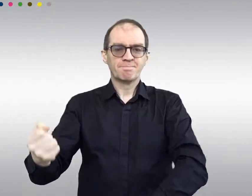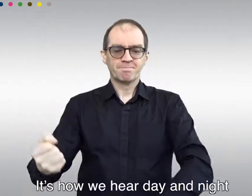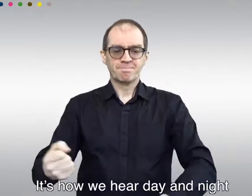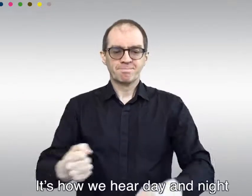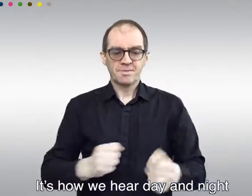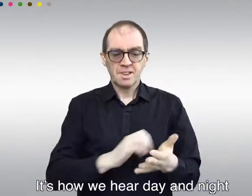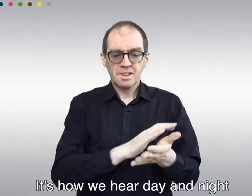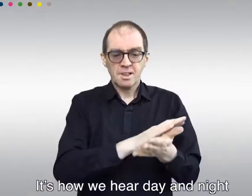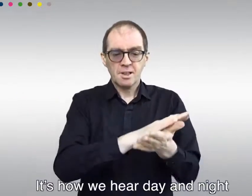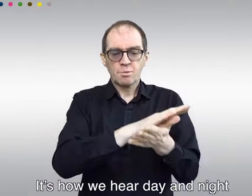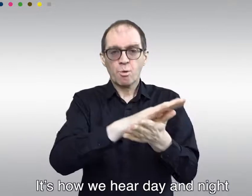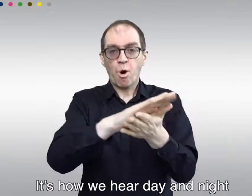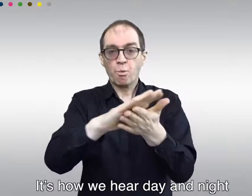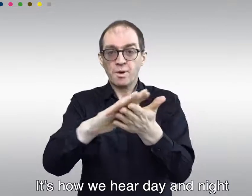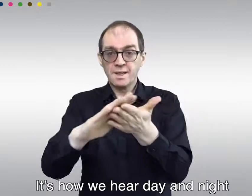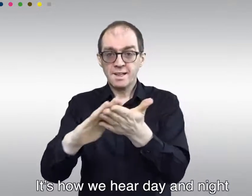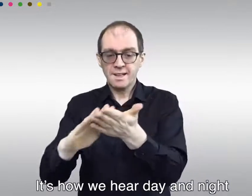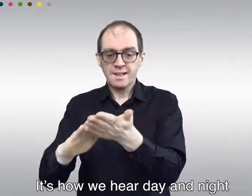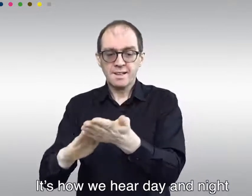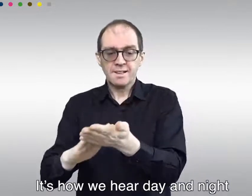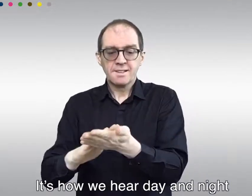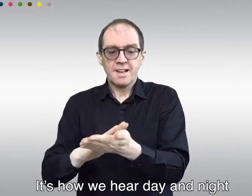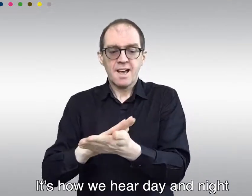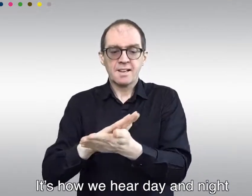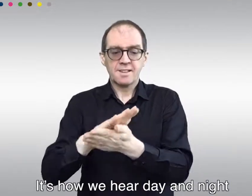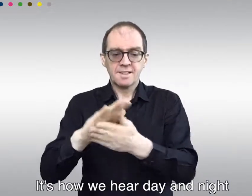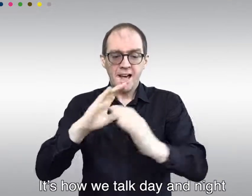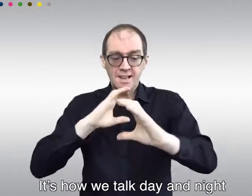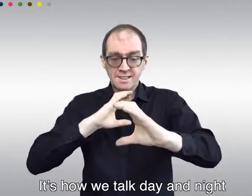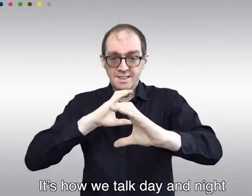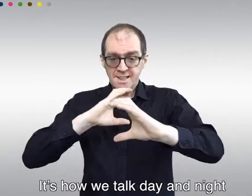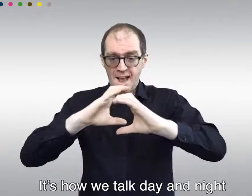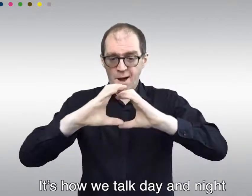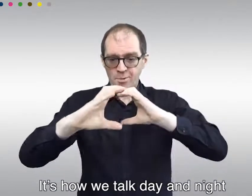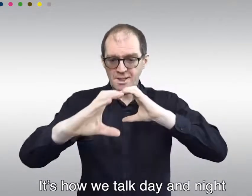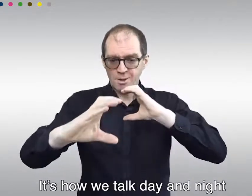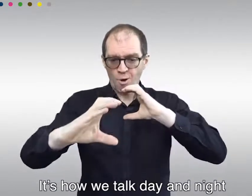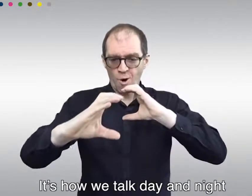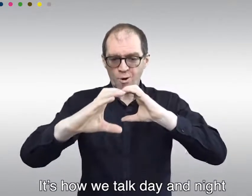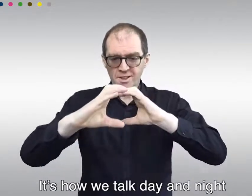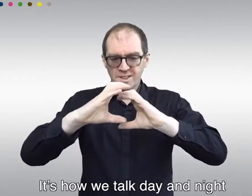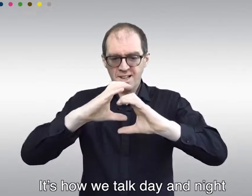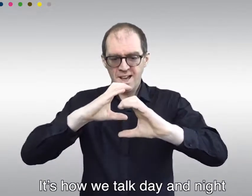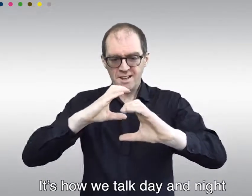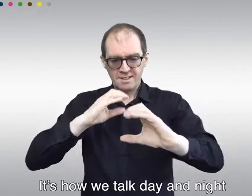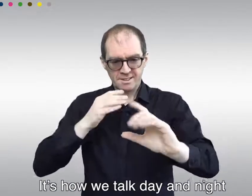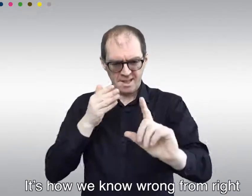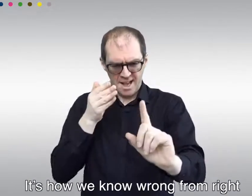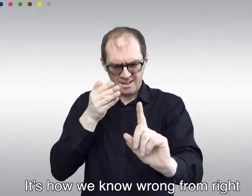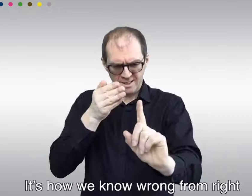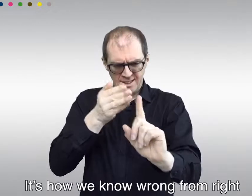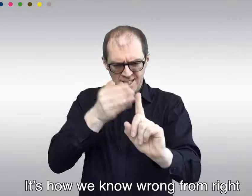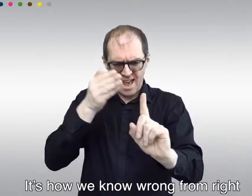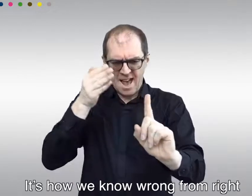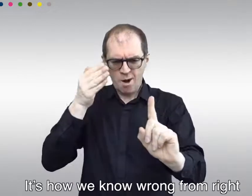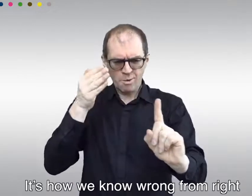It's how we hear day and night. It's how we talk day and night. It's how we know